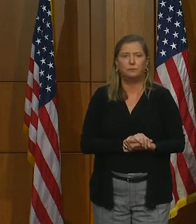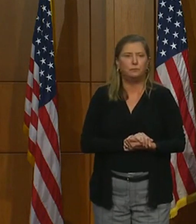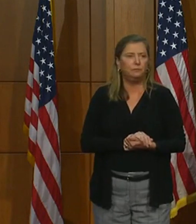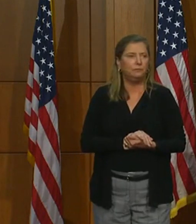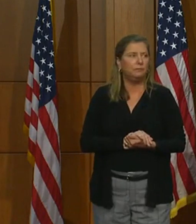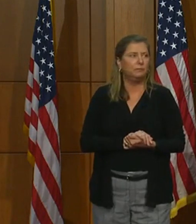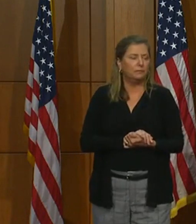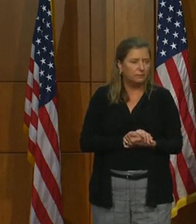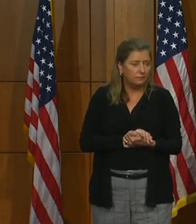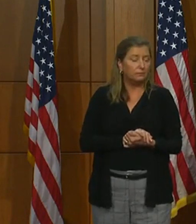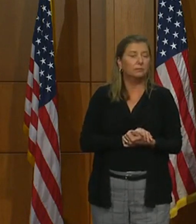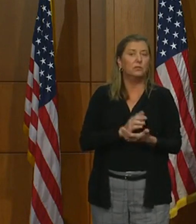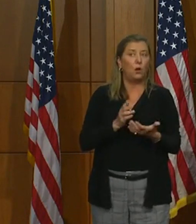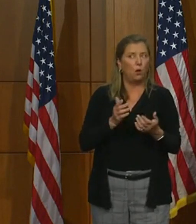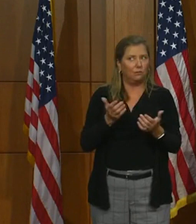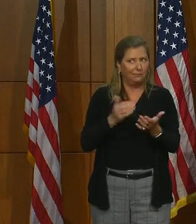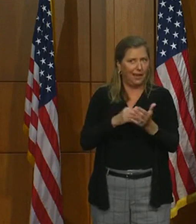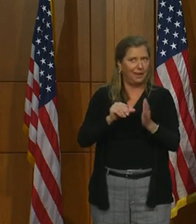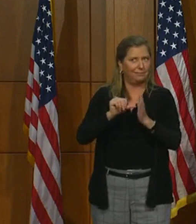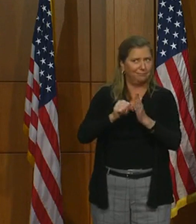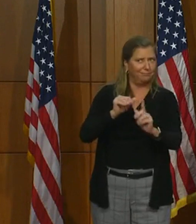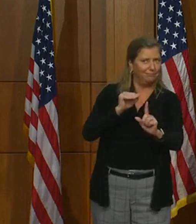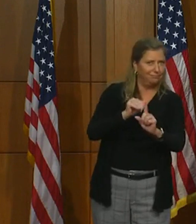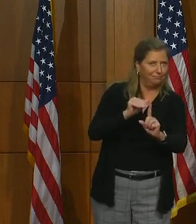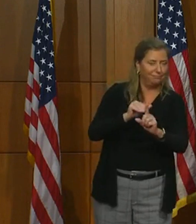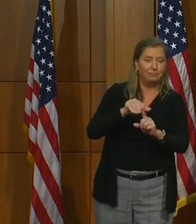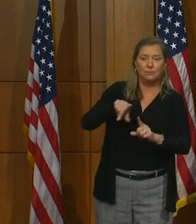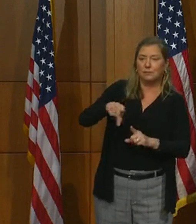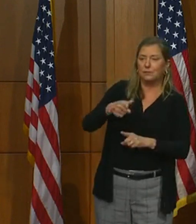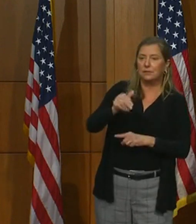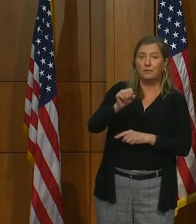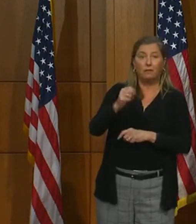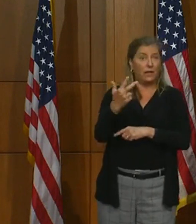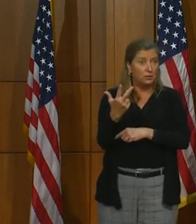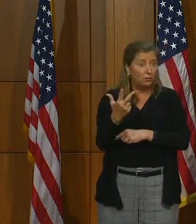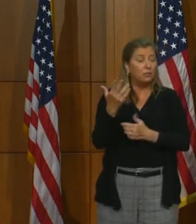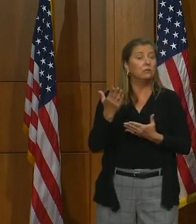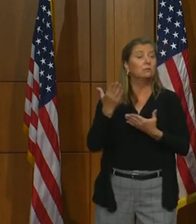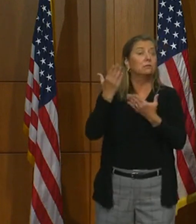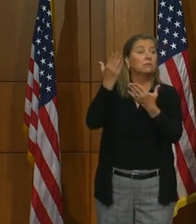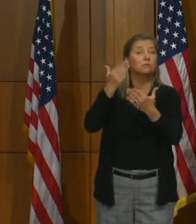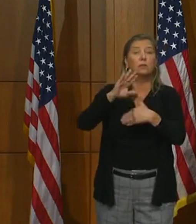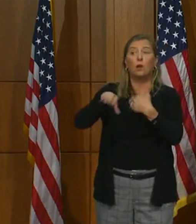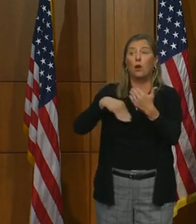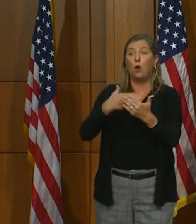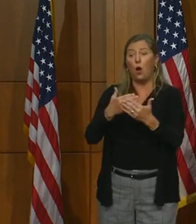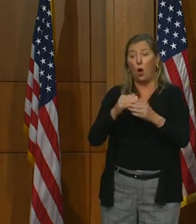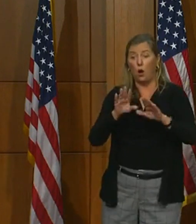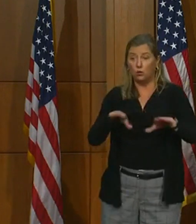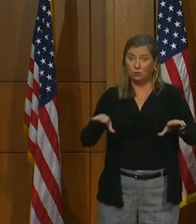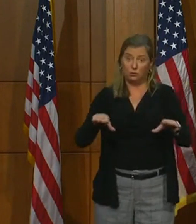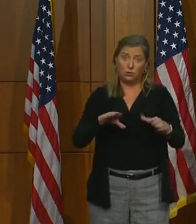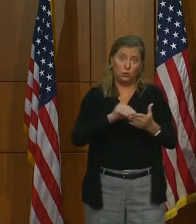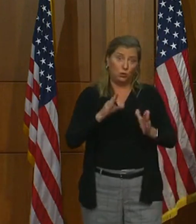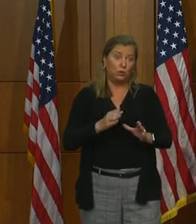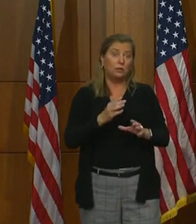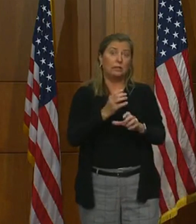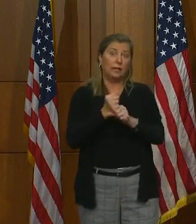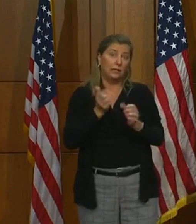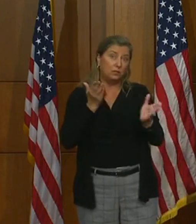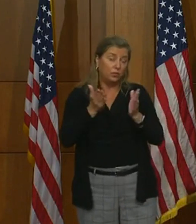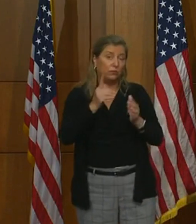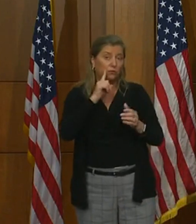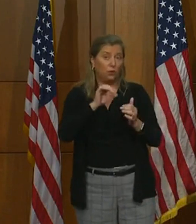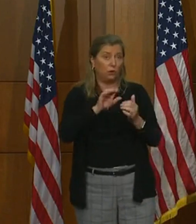So by way of reminder, phase three of our guidance recommends all students be served in person with consideration for